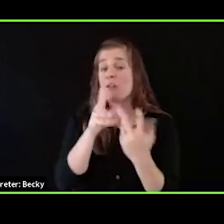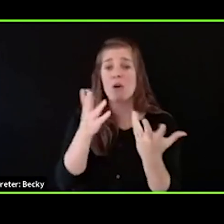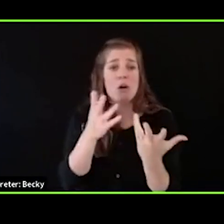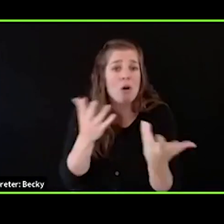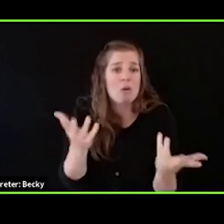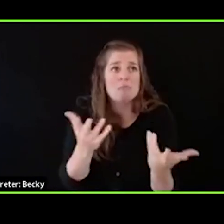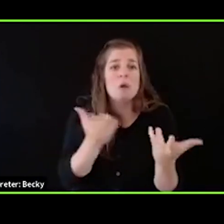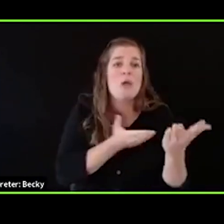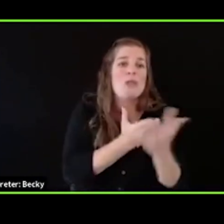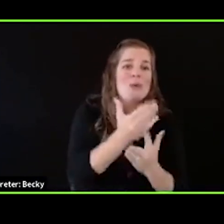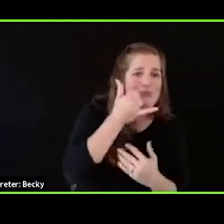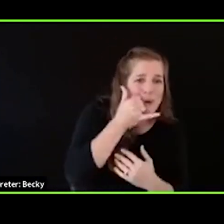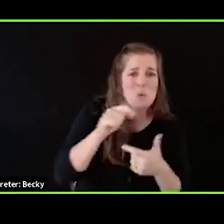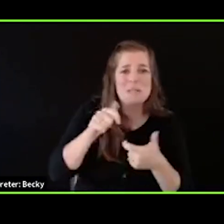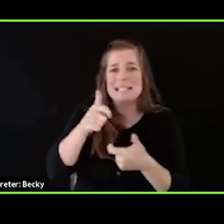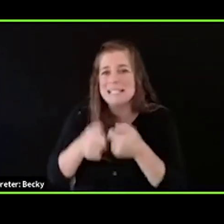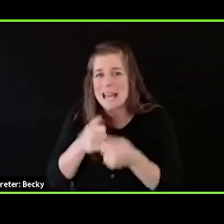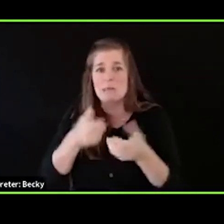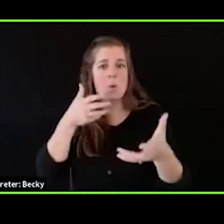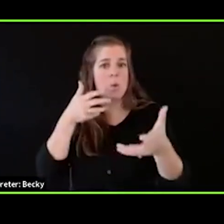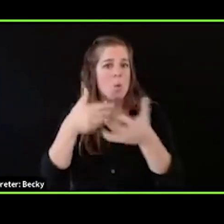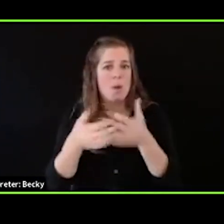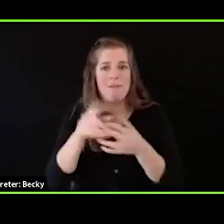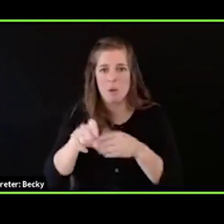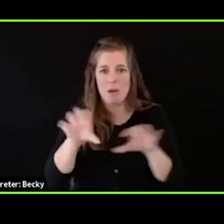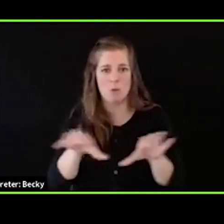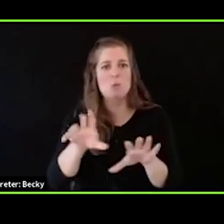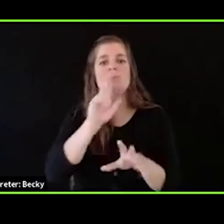or in the days and weeks that follow this conference.